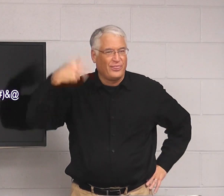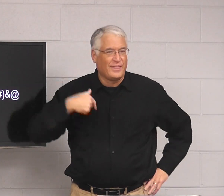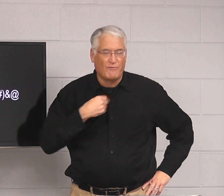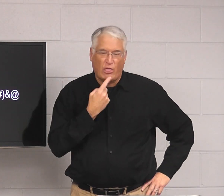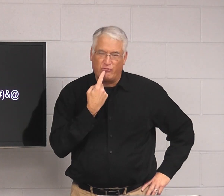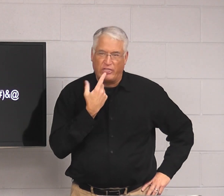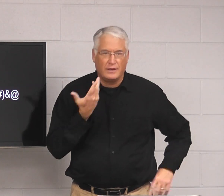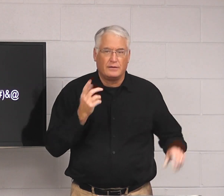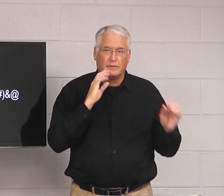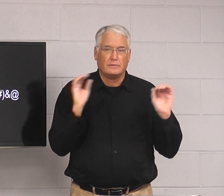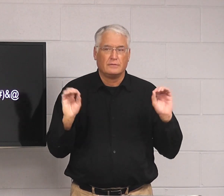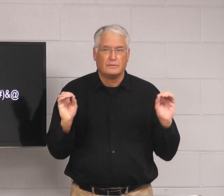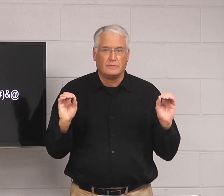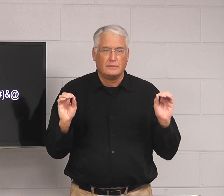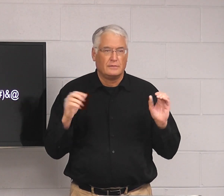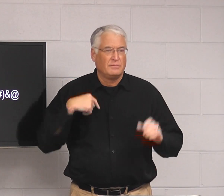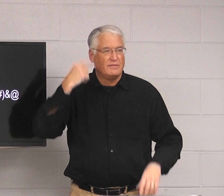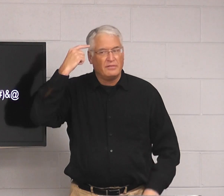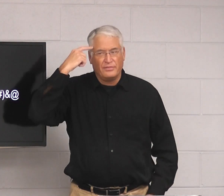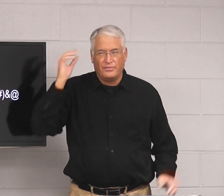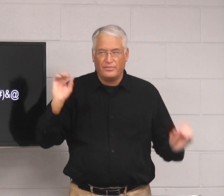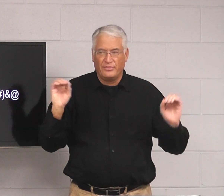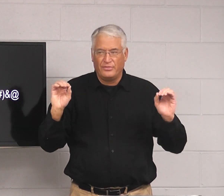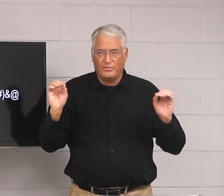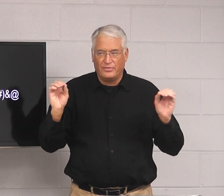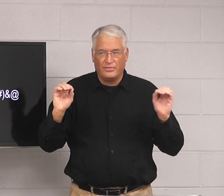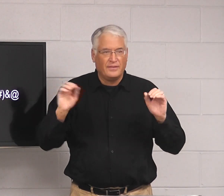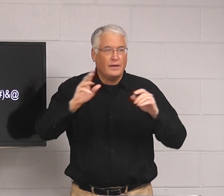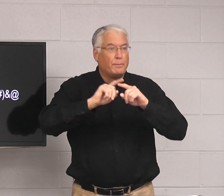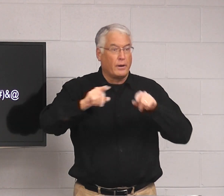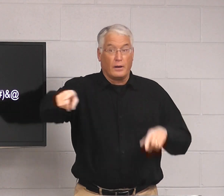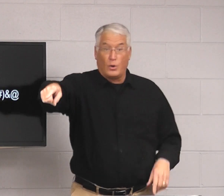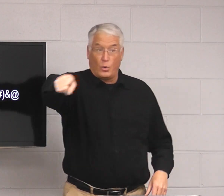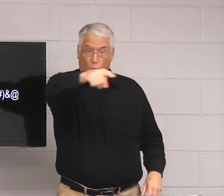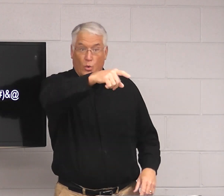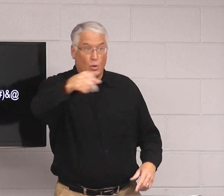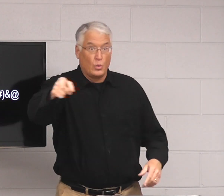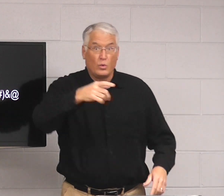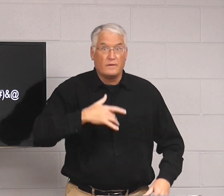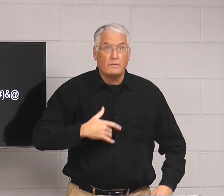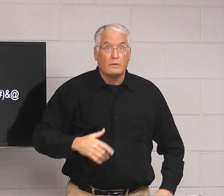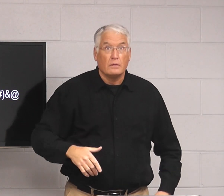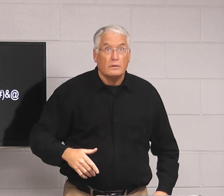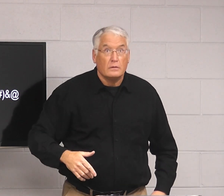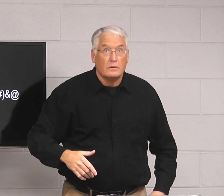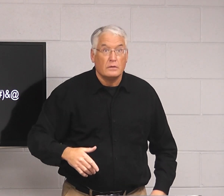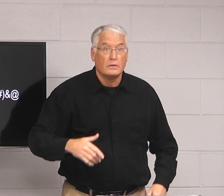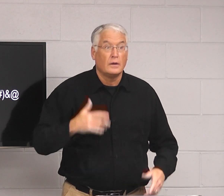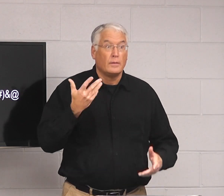No, just created this. There was nothing there. It was just something silly. But you all might feel like